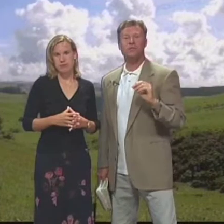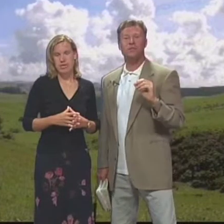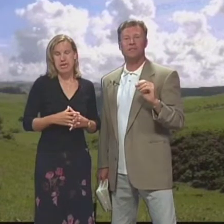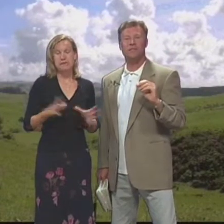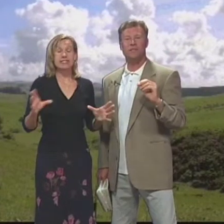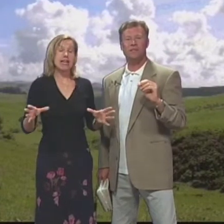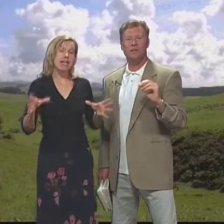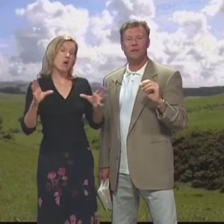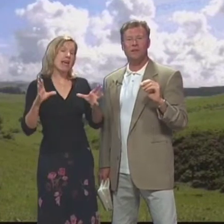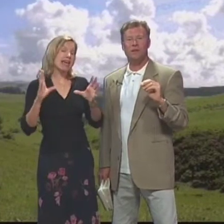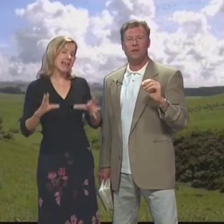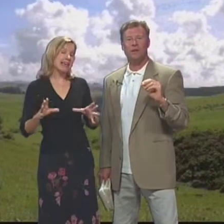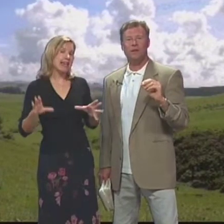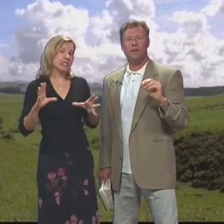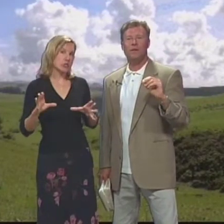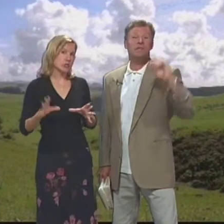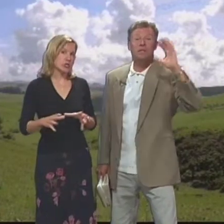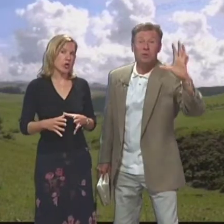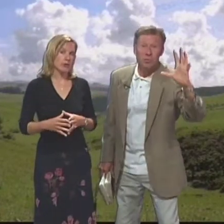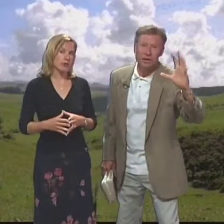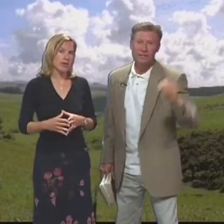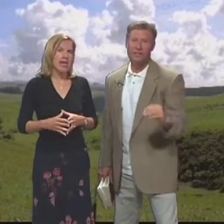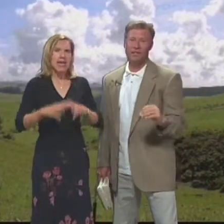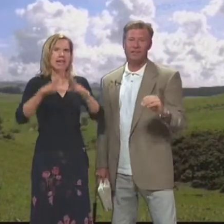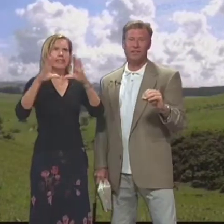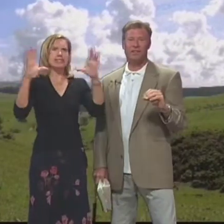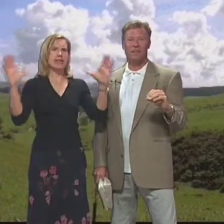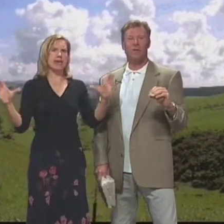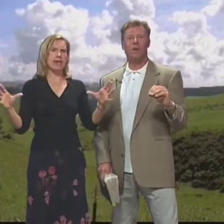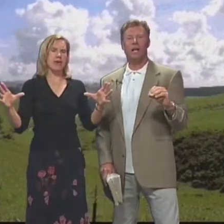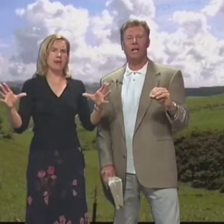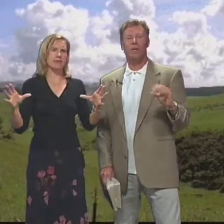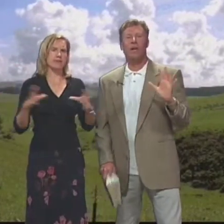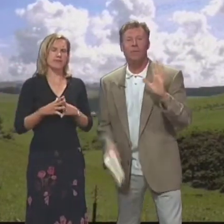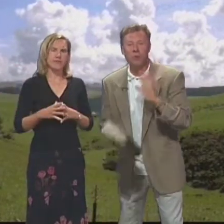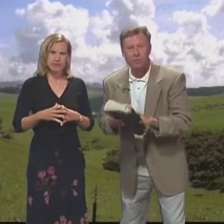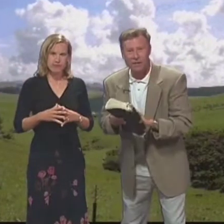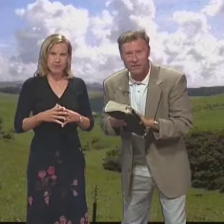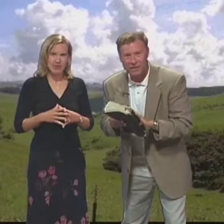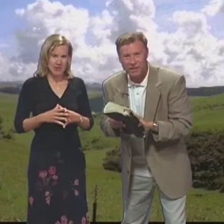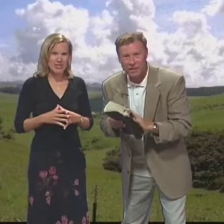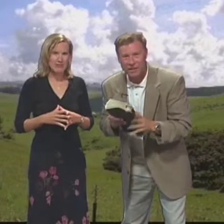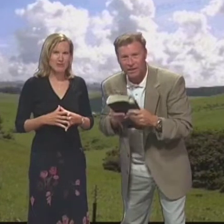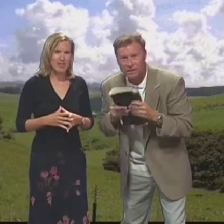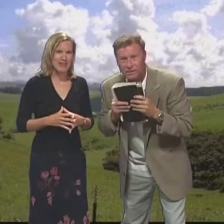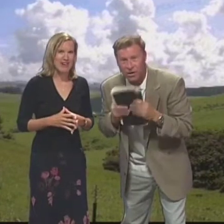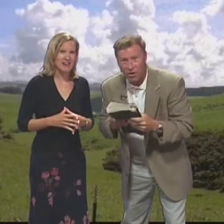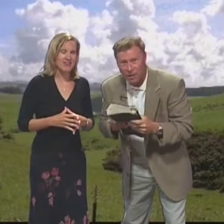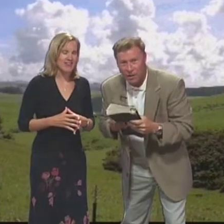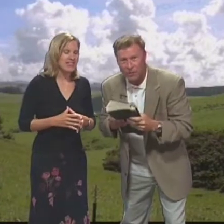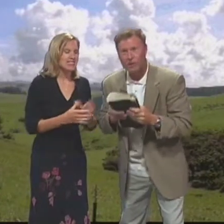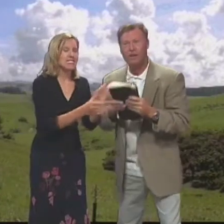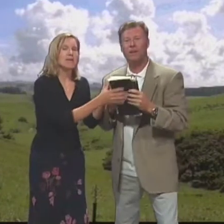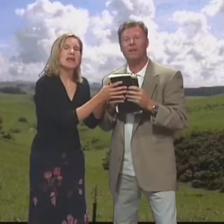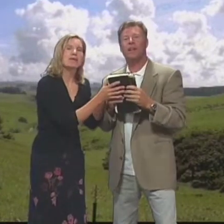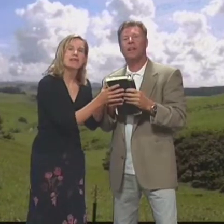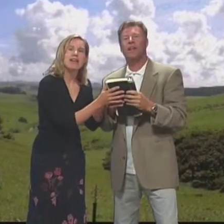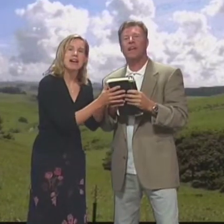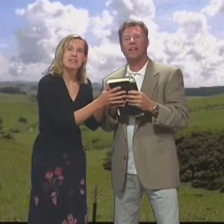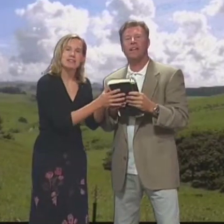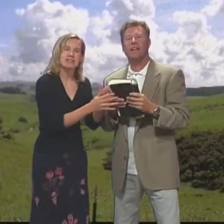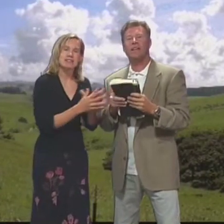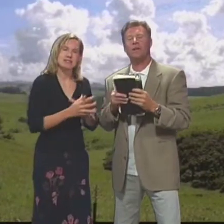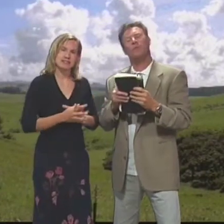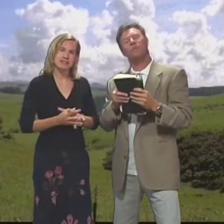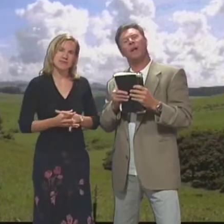this is the solution Y piensan que ahora Esta es la solución This is the blueprint Este es el esquema Bueno, we got a blueprint Bueno, tenemos un esquema It's called the Bible Se llama la